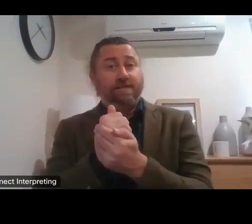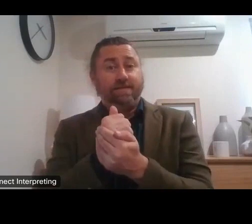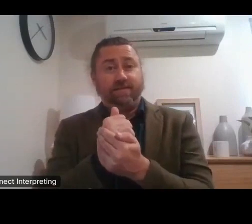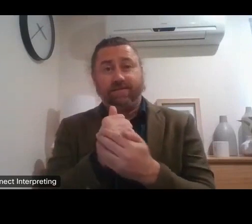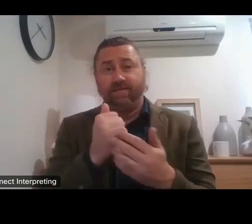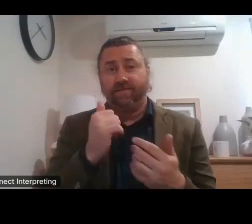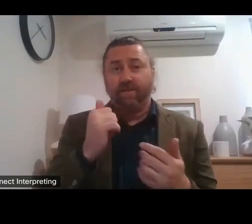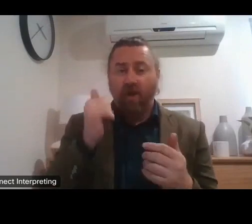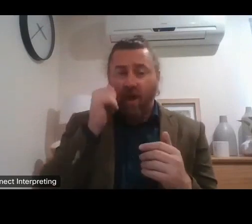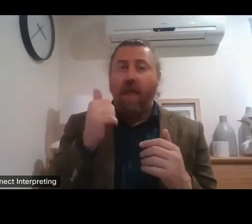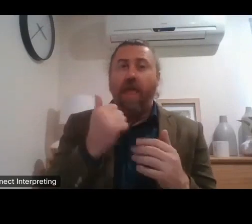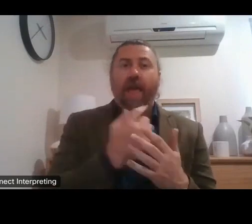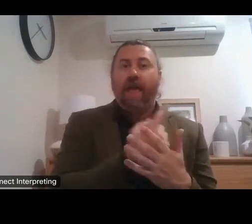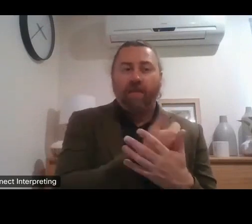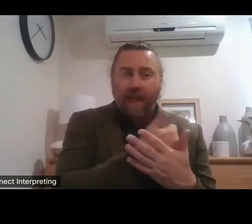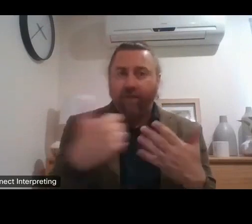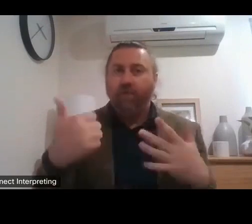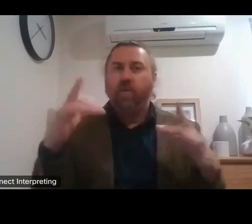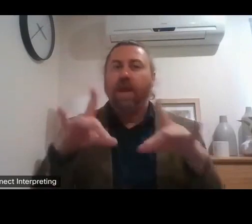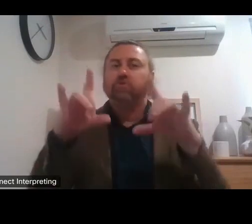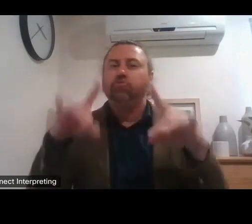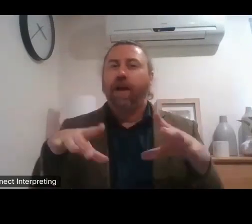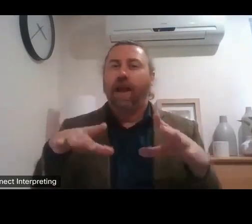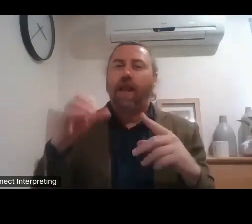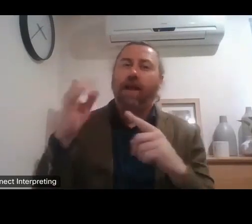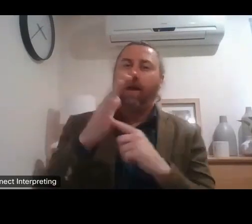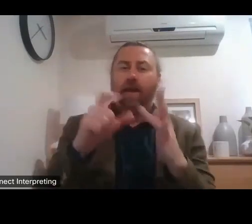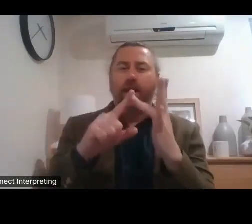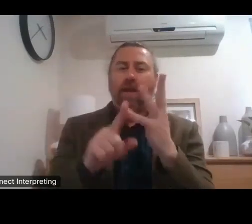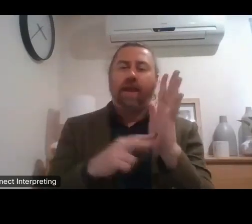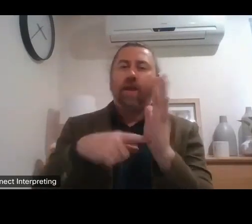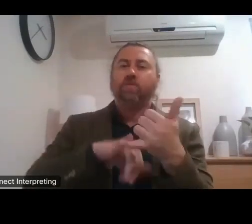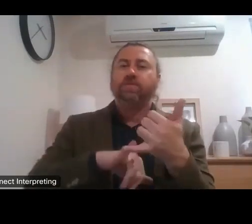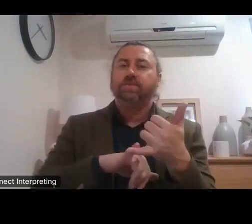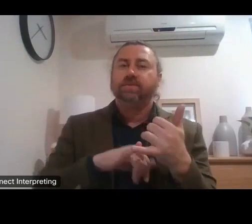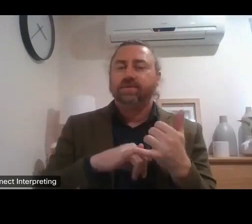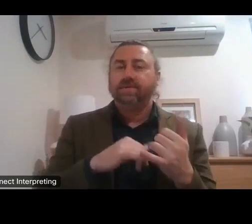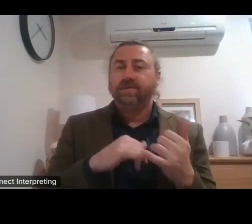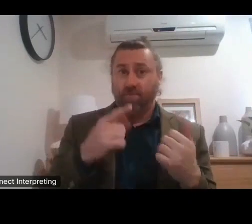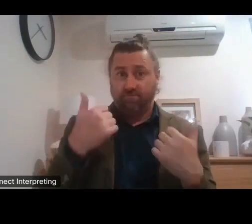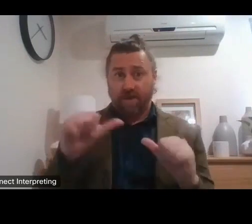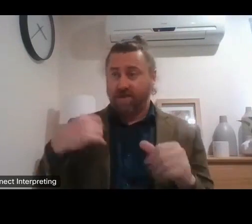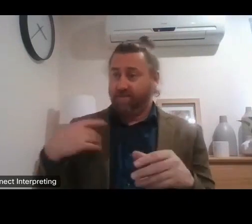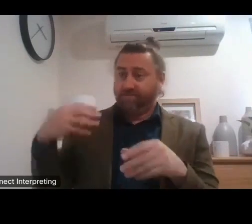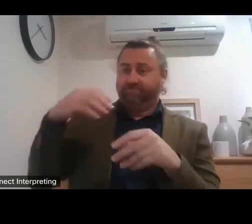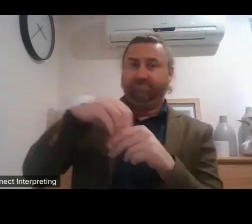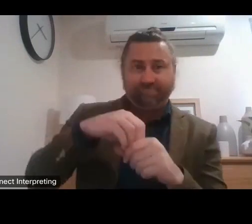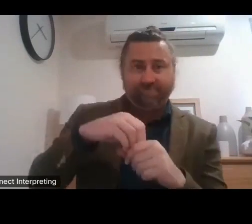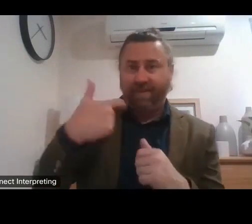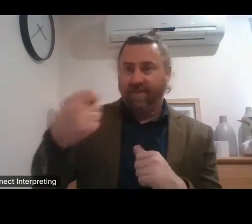Counts has been invited to help with this part, this very first step.